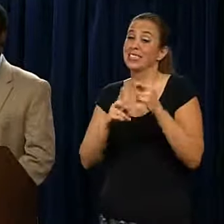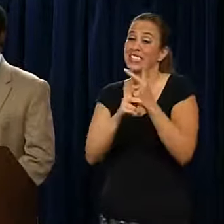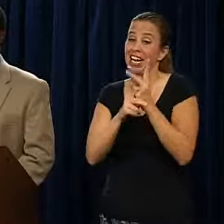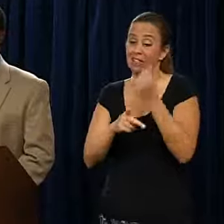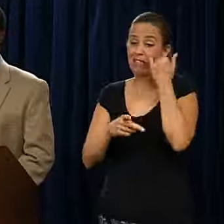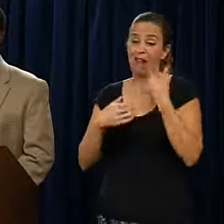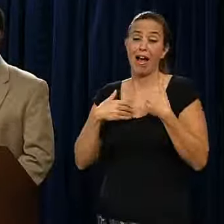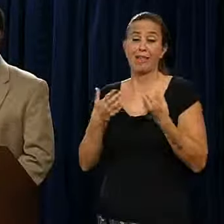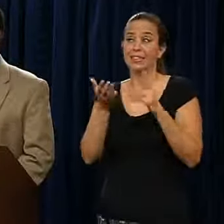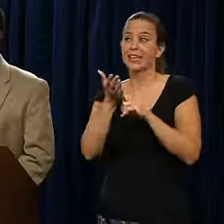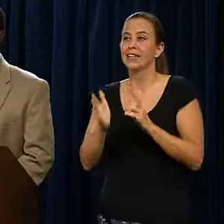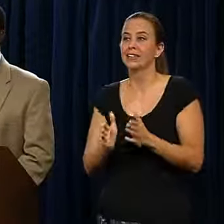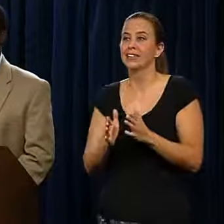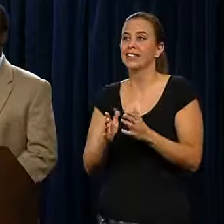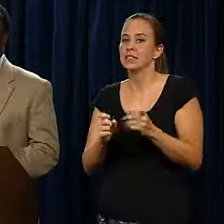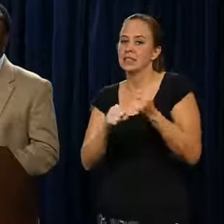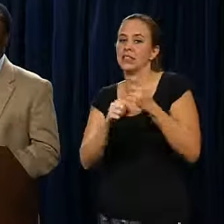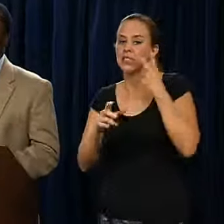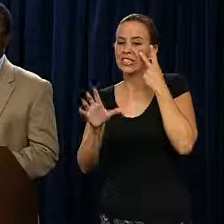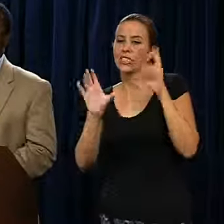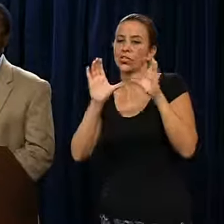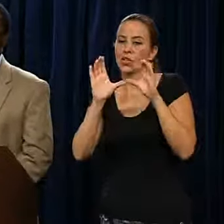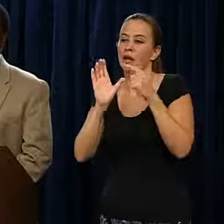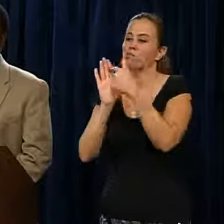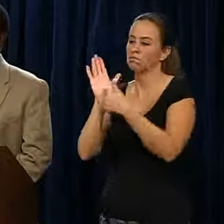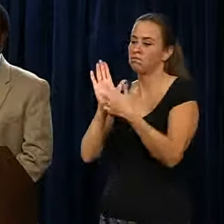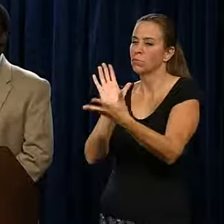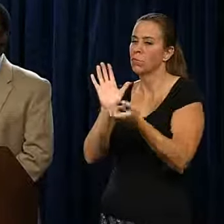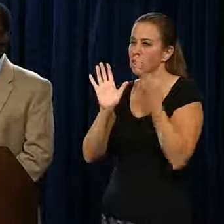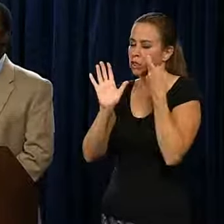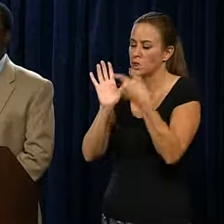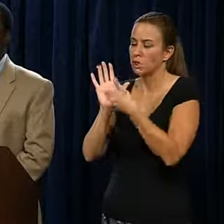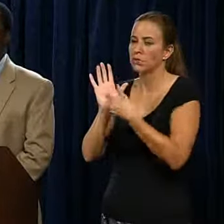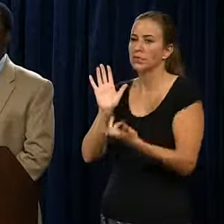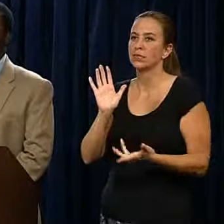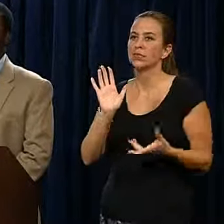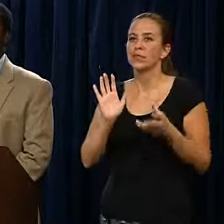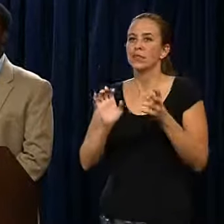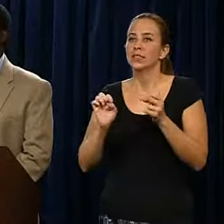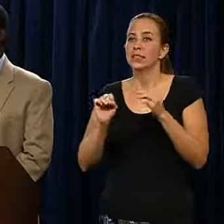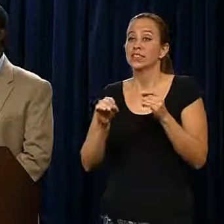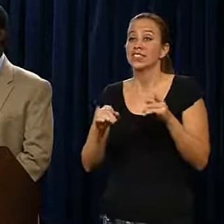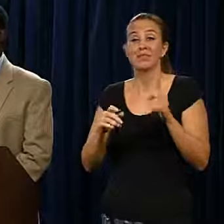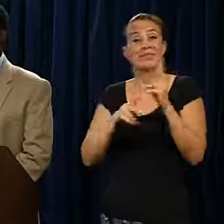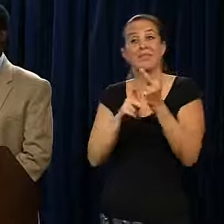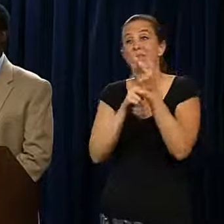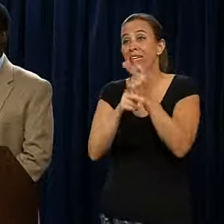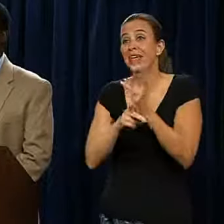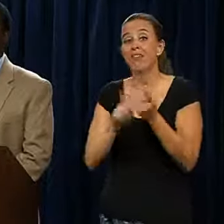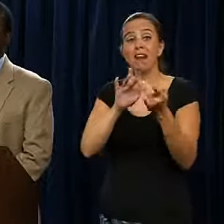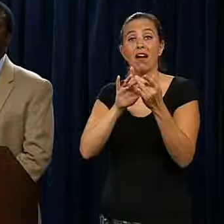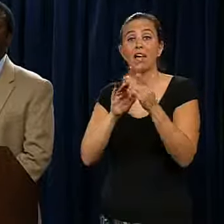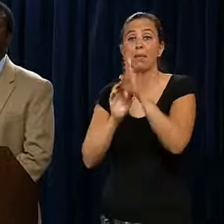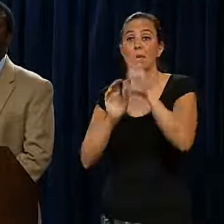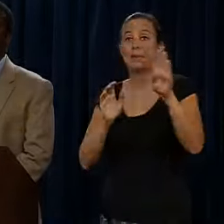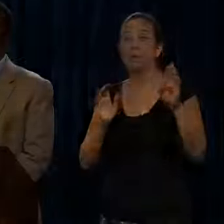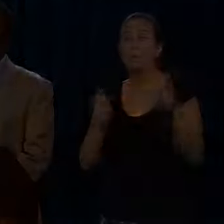contract and make sure they're certified, call a better business view. But make sure to be careful. Last question, folks.